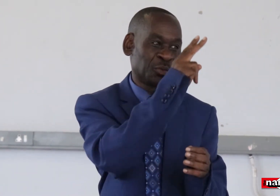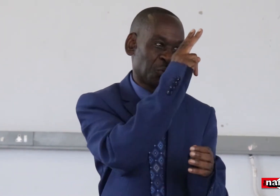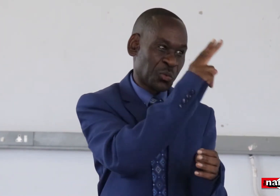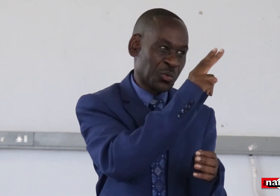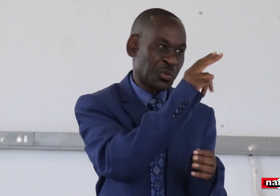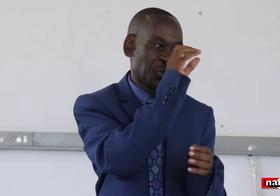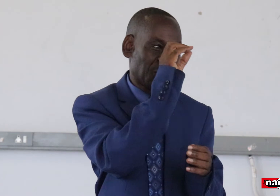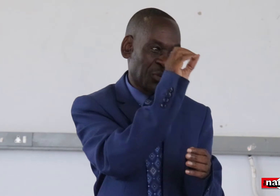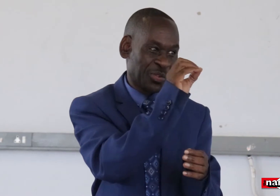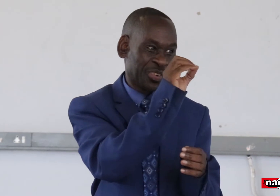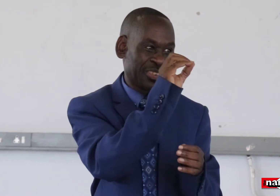not true.